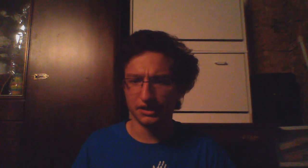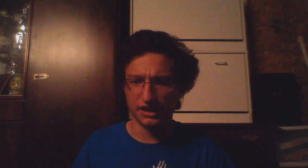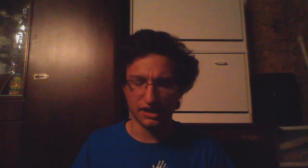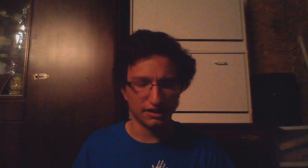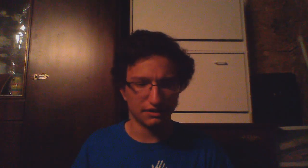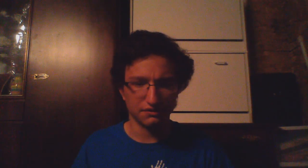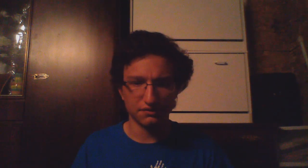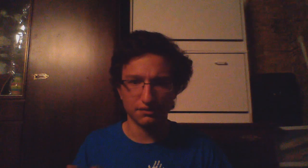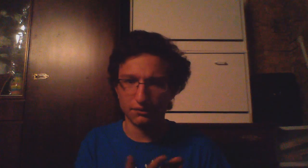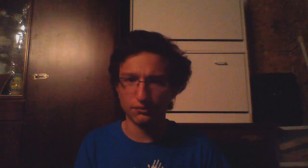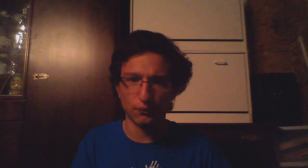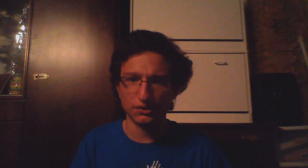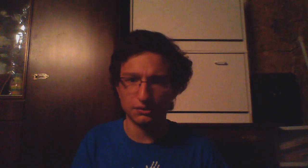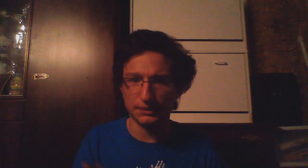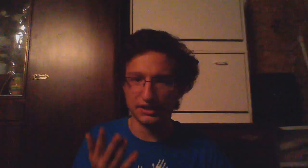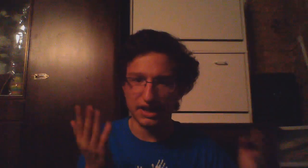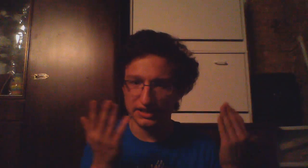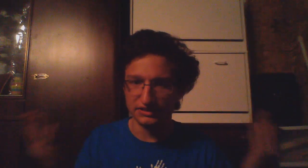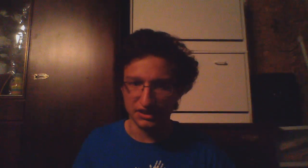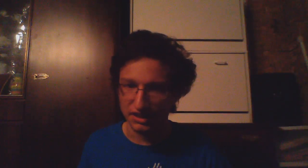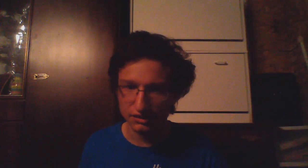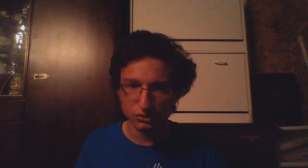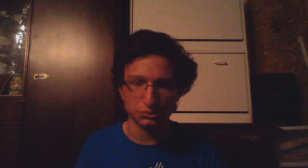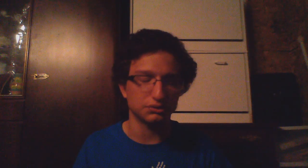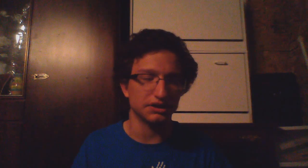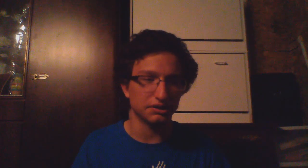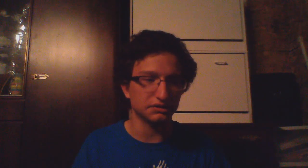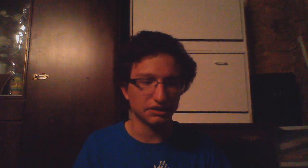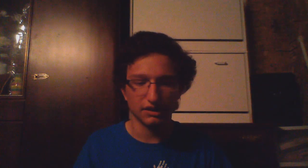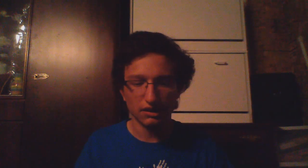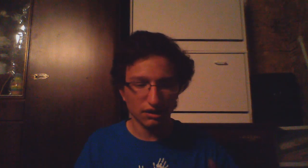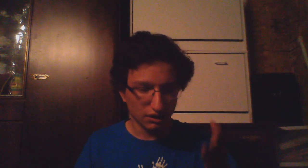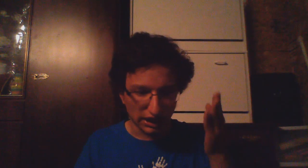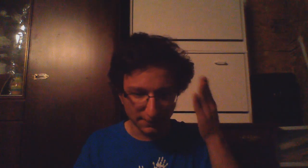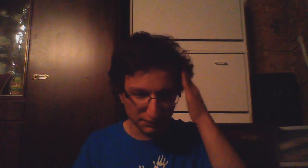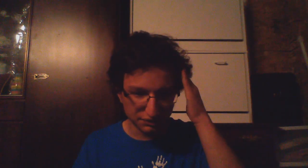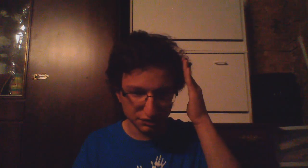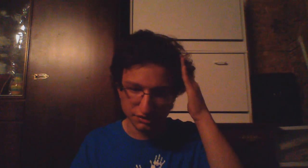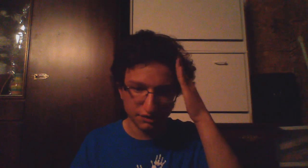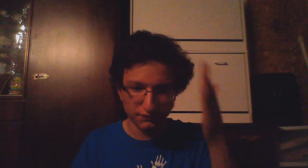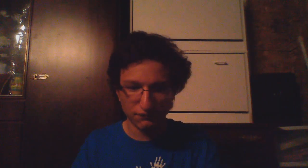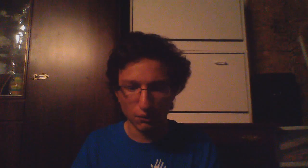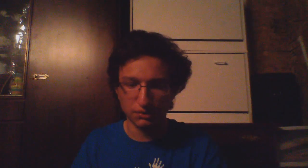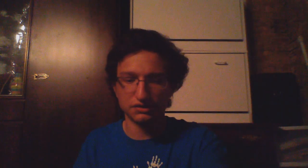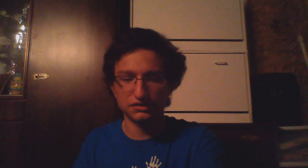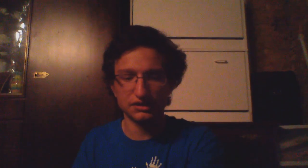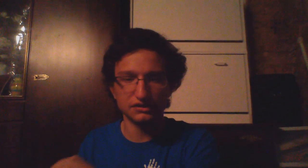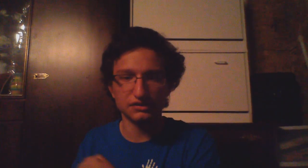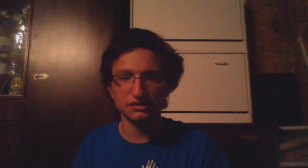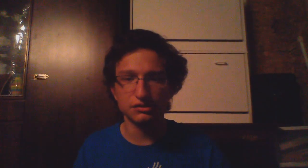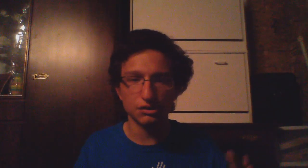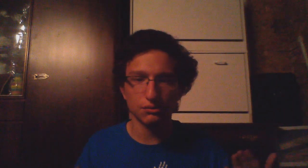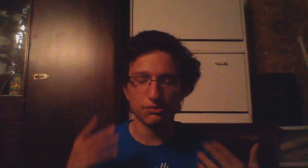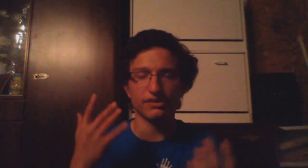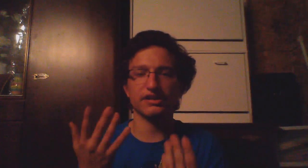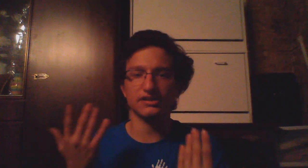and over winter break I stayed at school and I was like I'm just gonna focus and do things